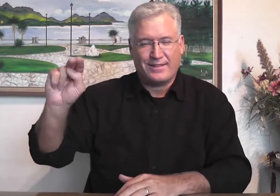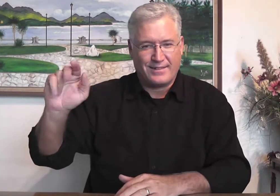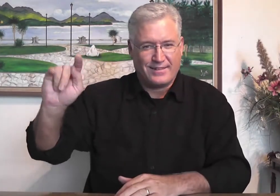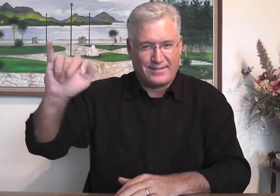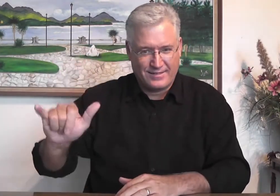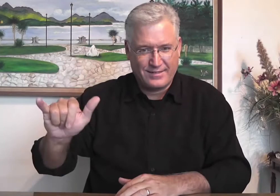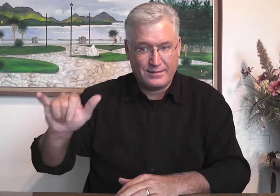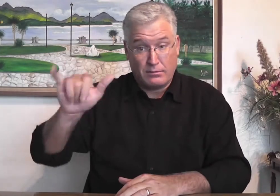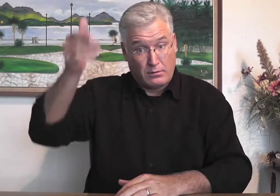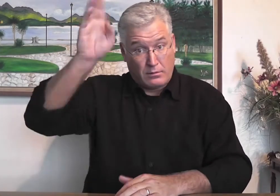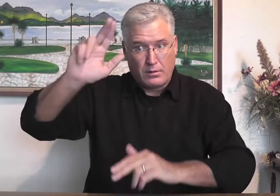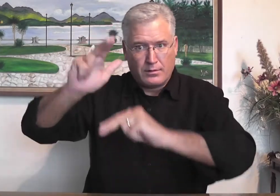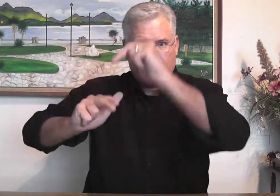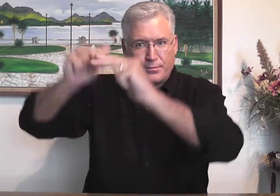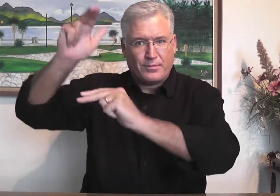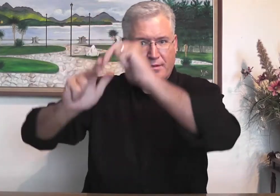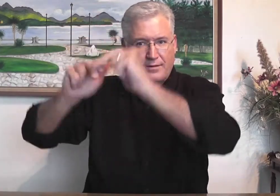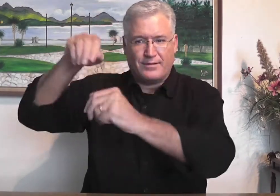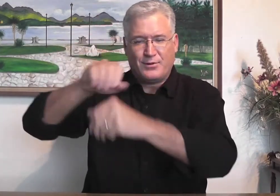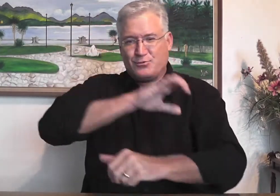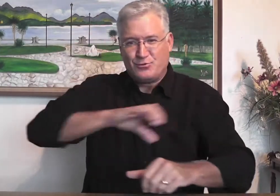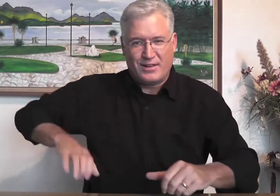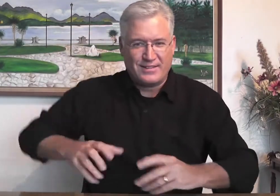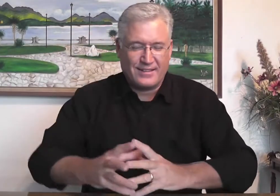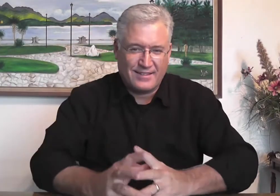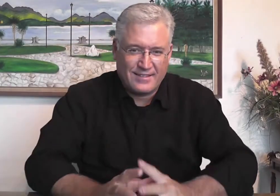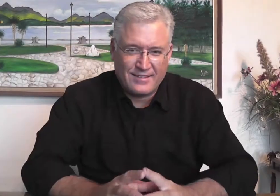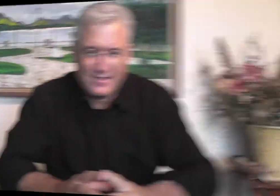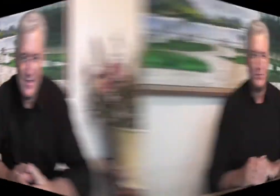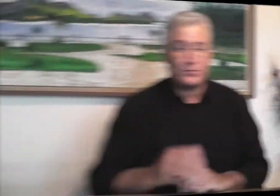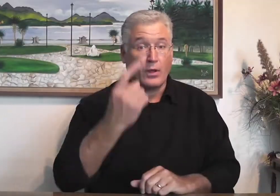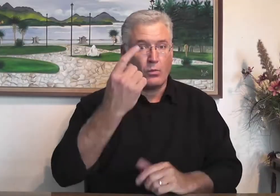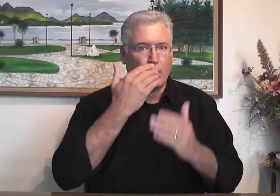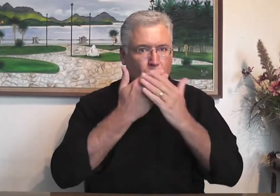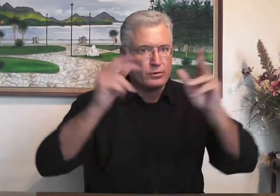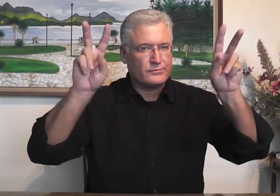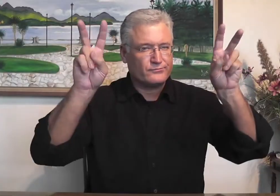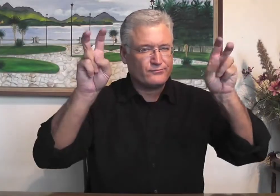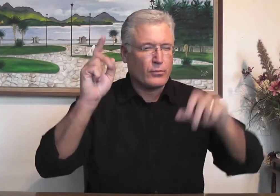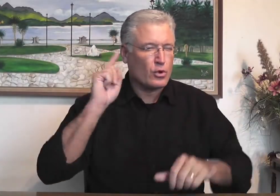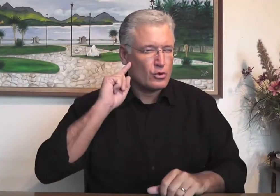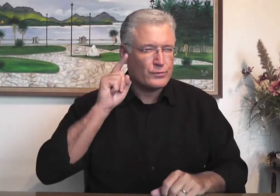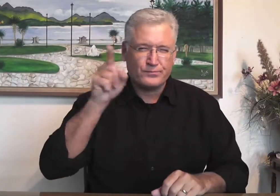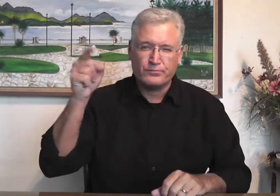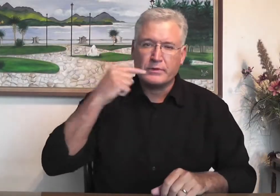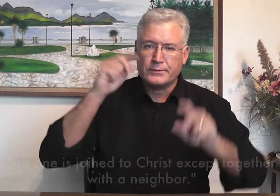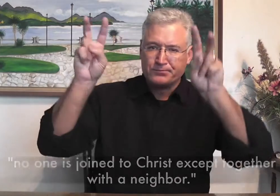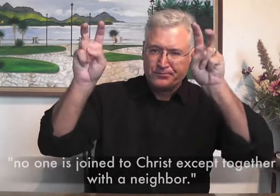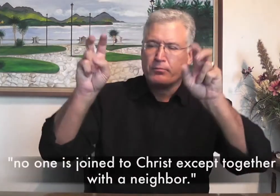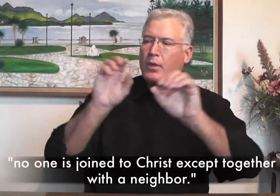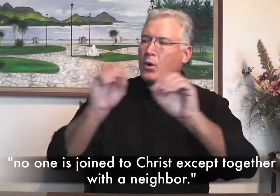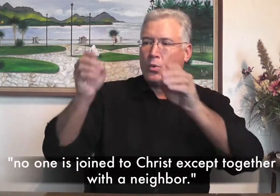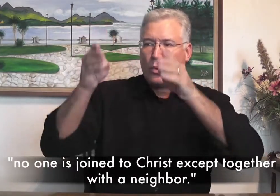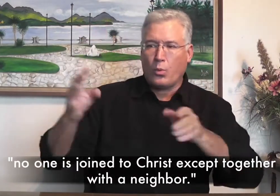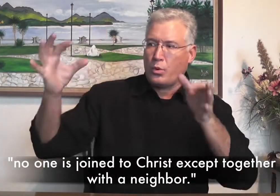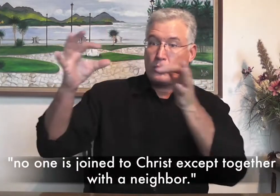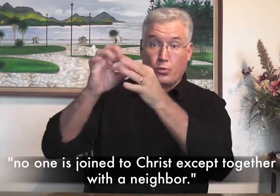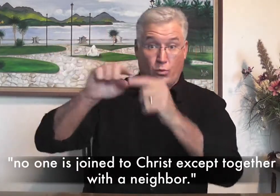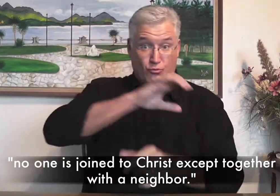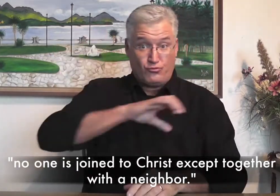a new group, holy, each person building up the group in Christ. One very good quote that I heard, no